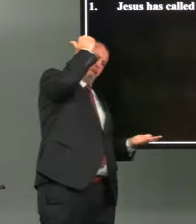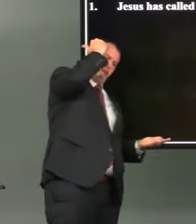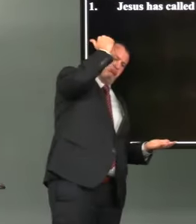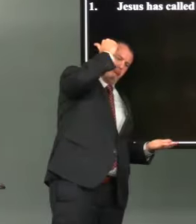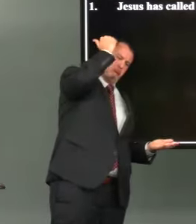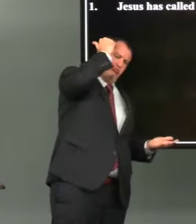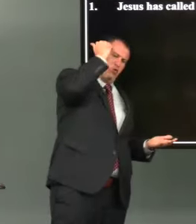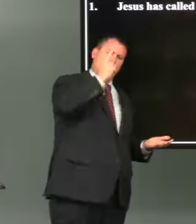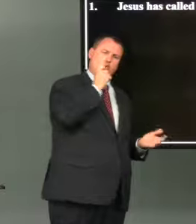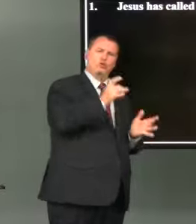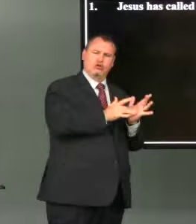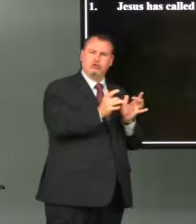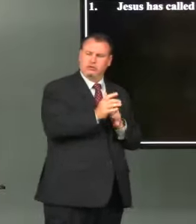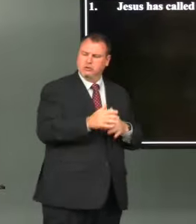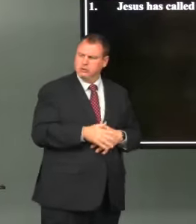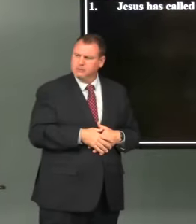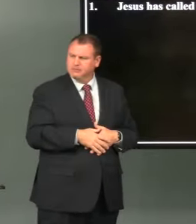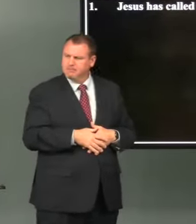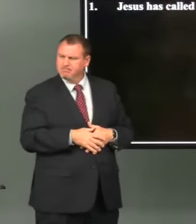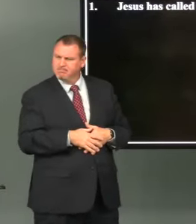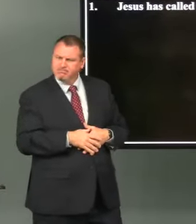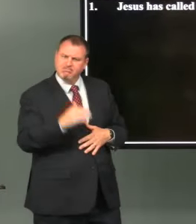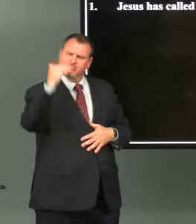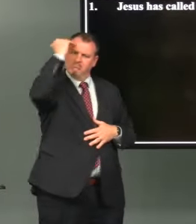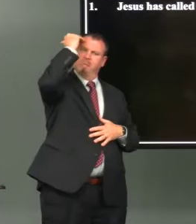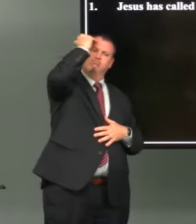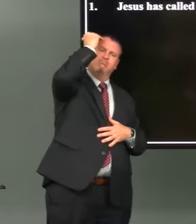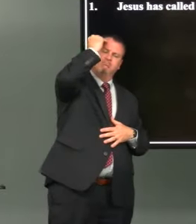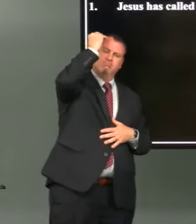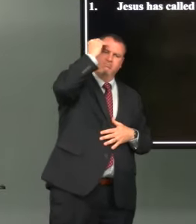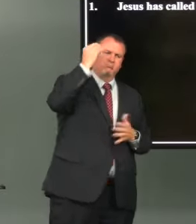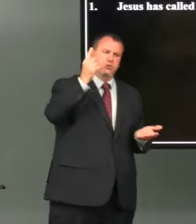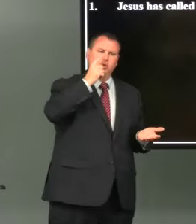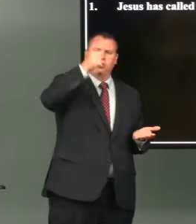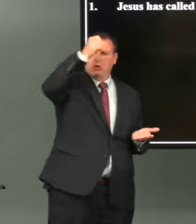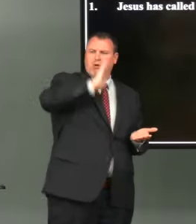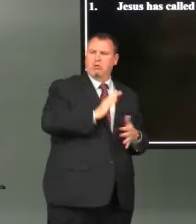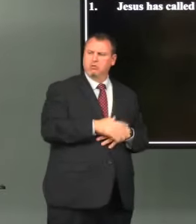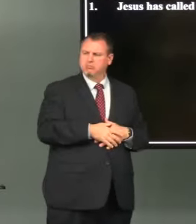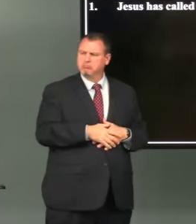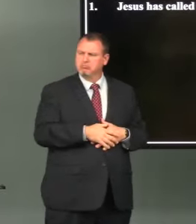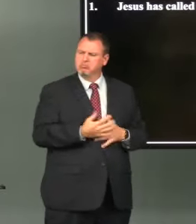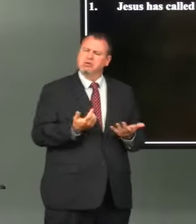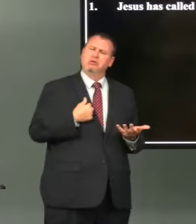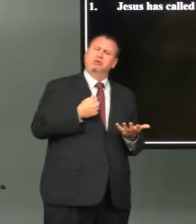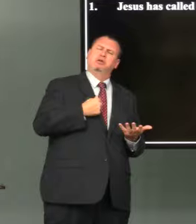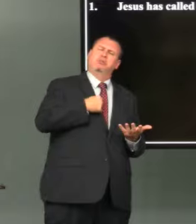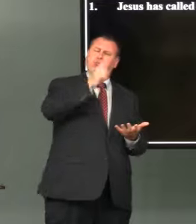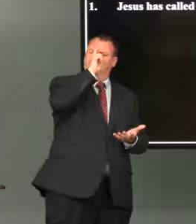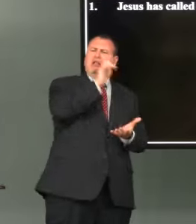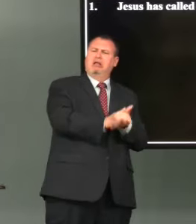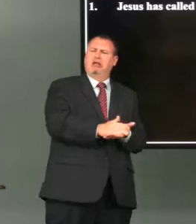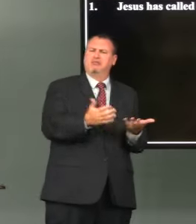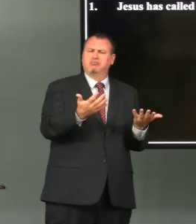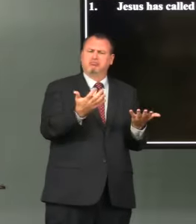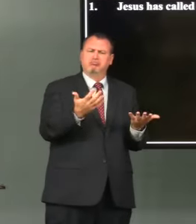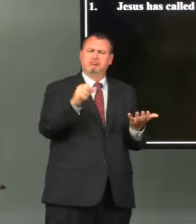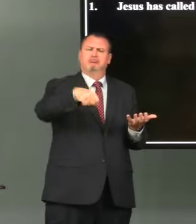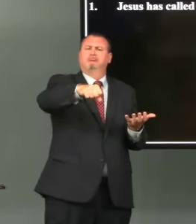and you say I know who Jesus is I know God and